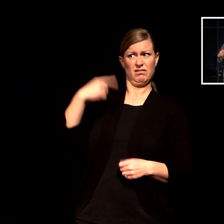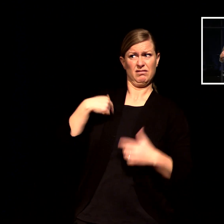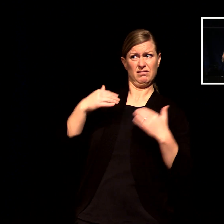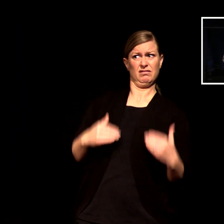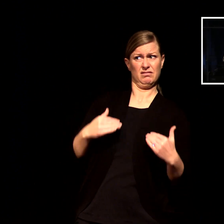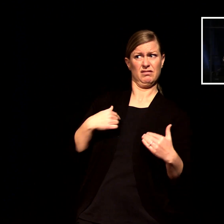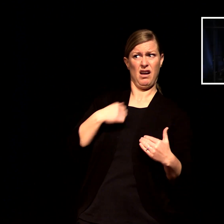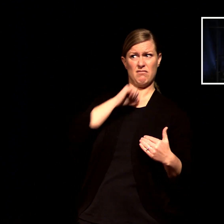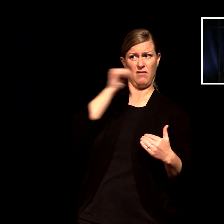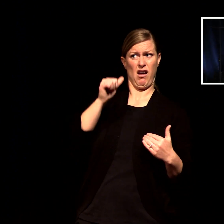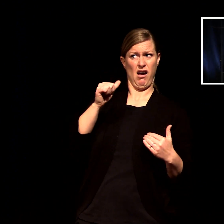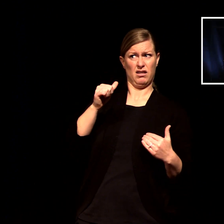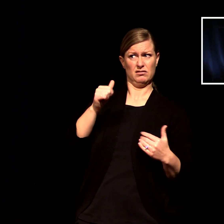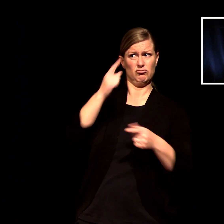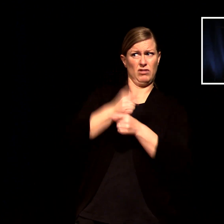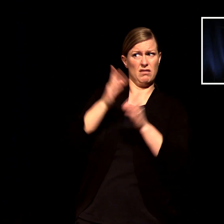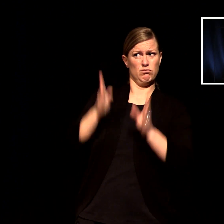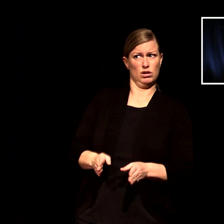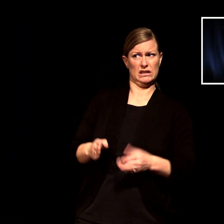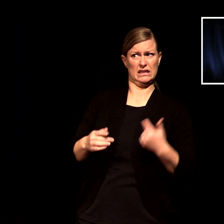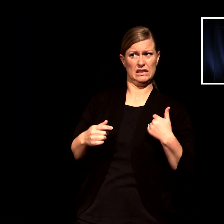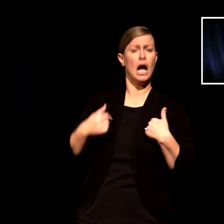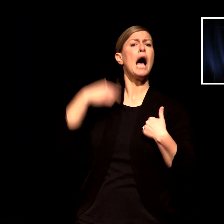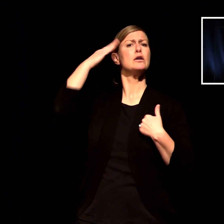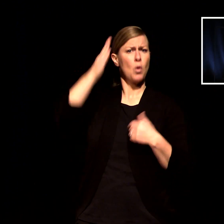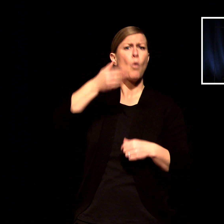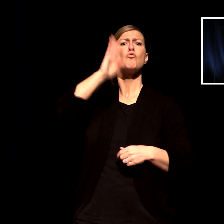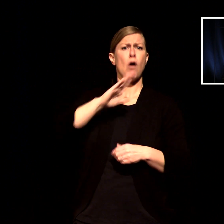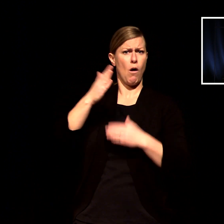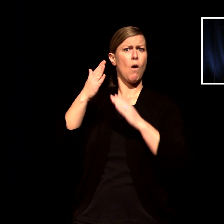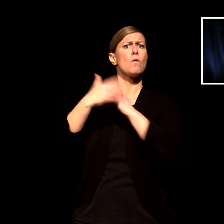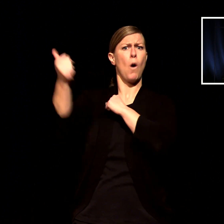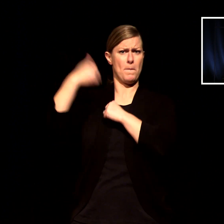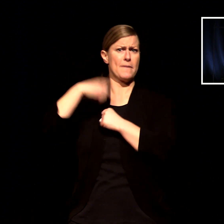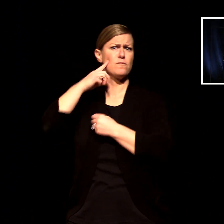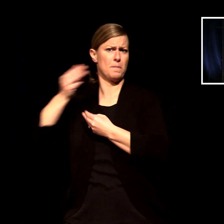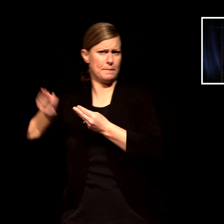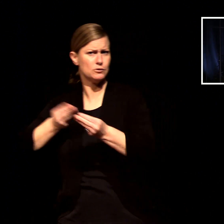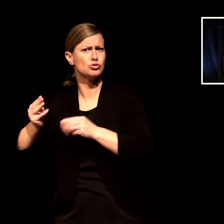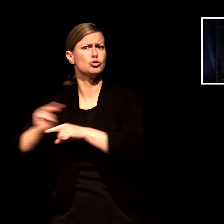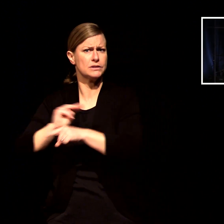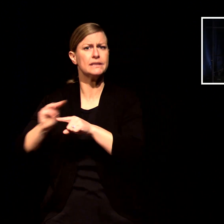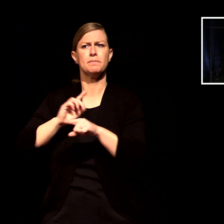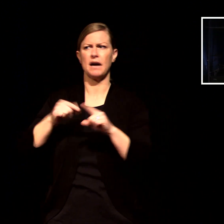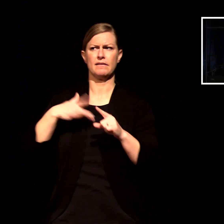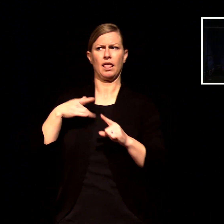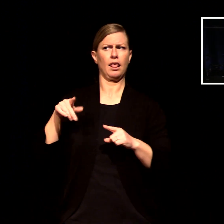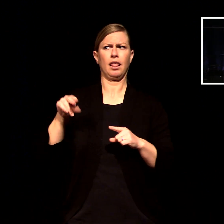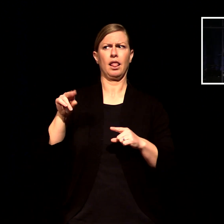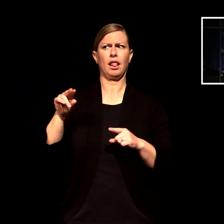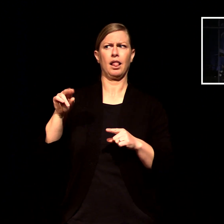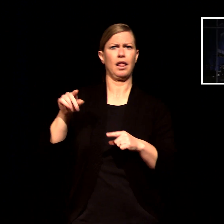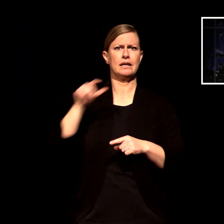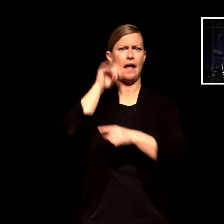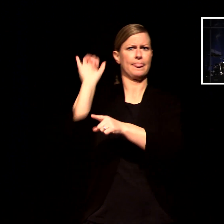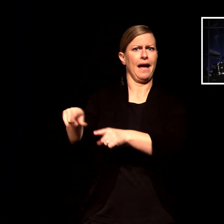ministry but not this ministry but it wasn't so much that he was asking he was telling me